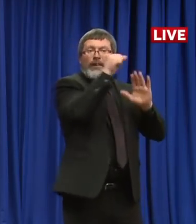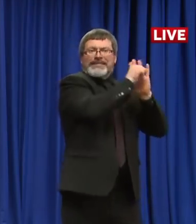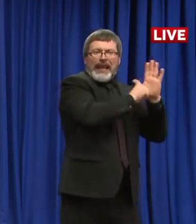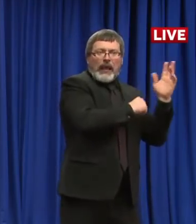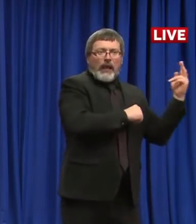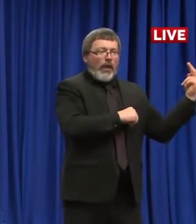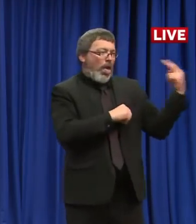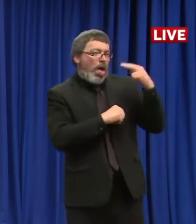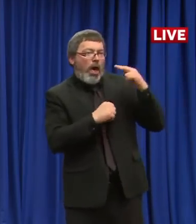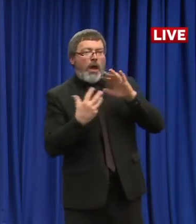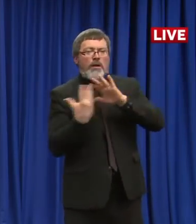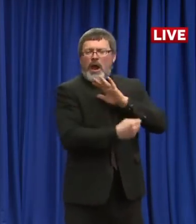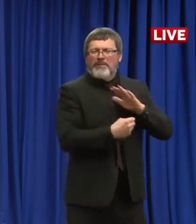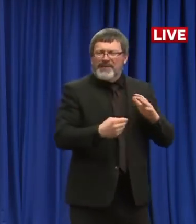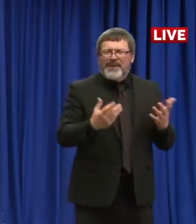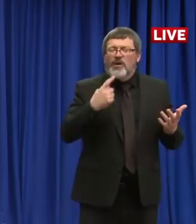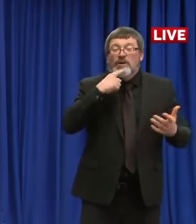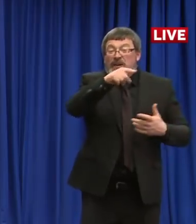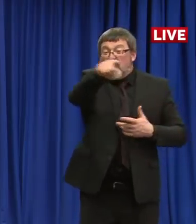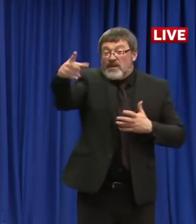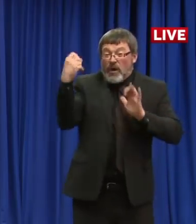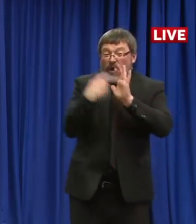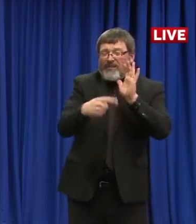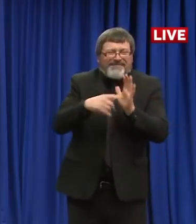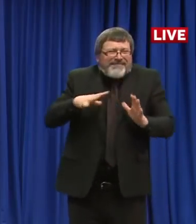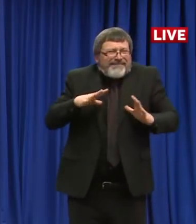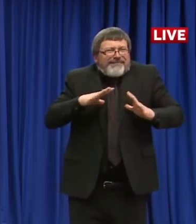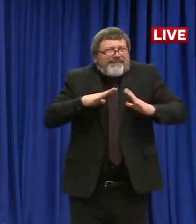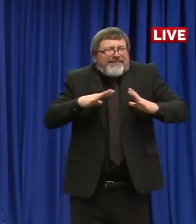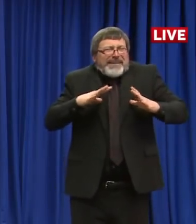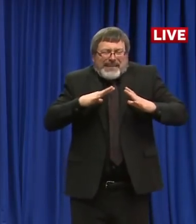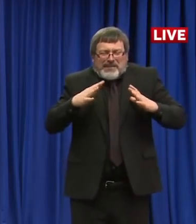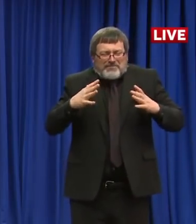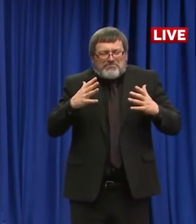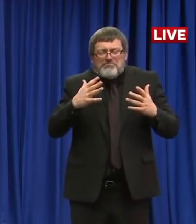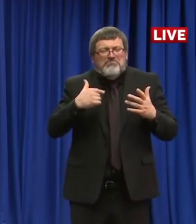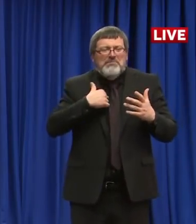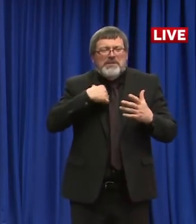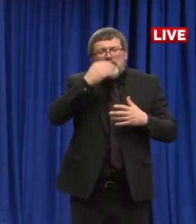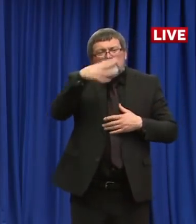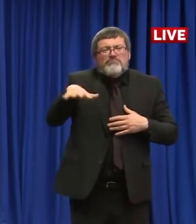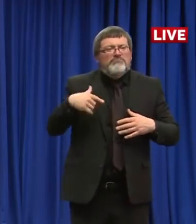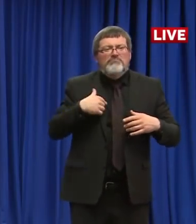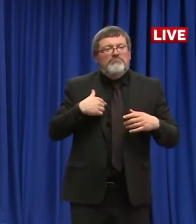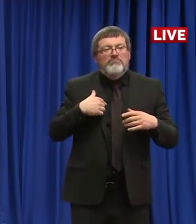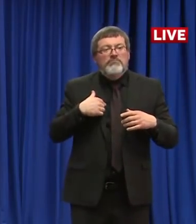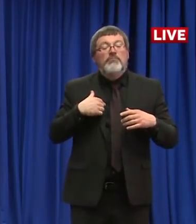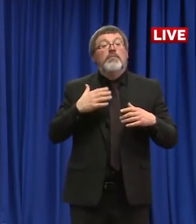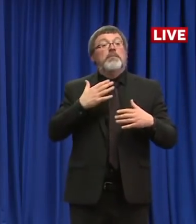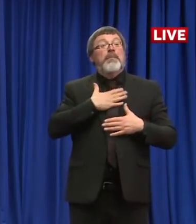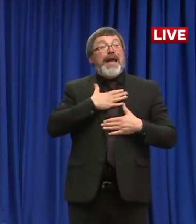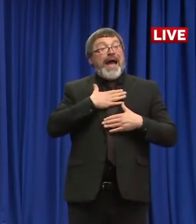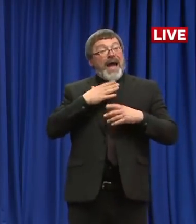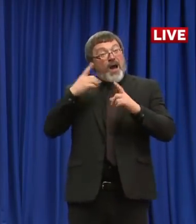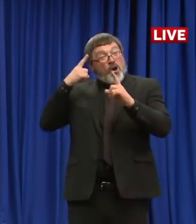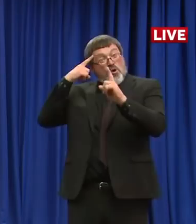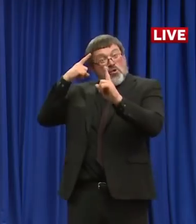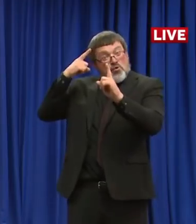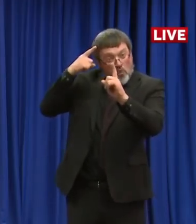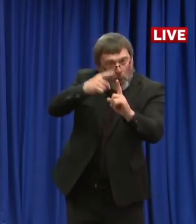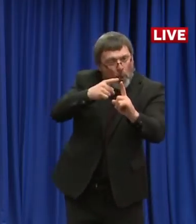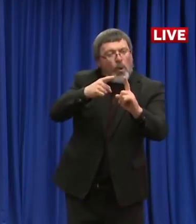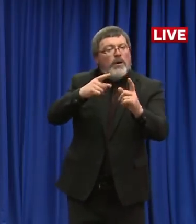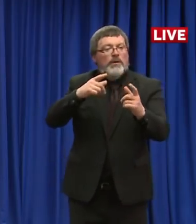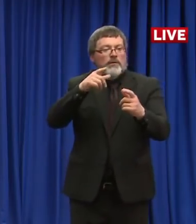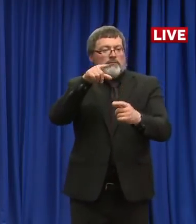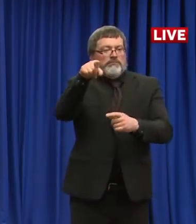ahead. I can take it. I got big shoulders, but at the end of the day, we have a mission to do, to accomplish. We're way far away from the